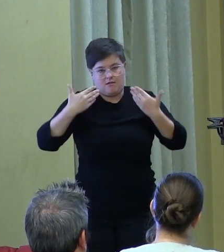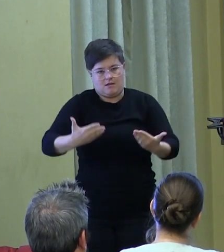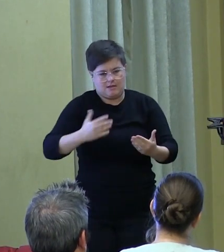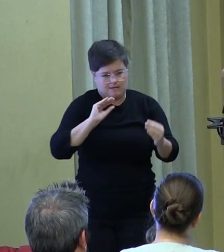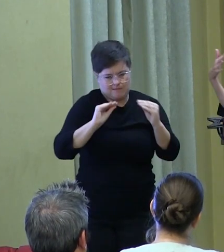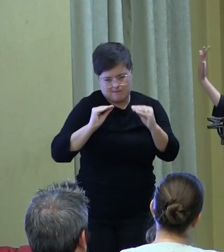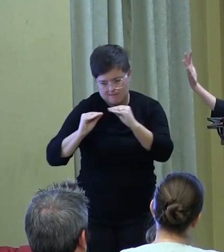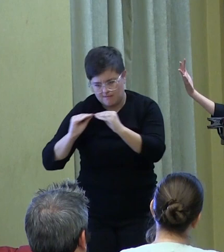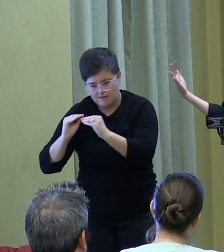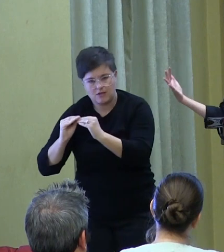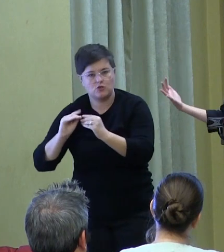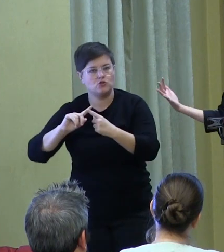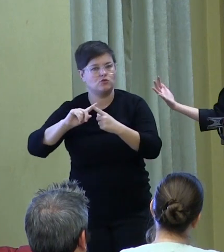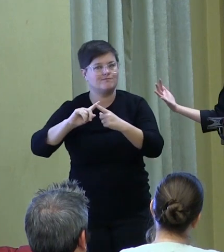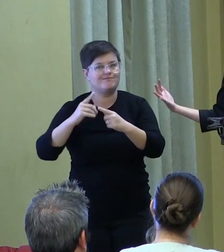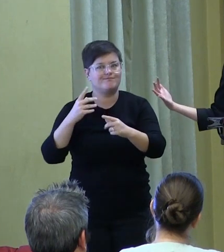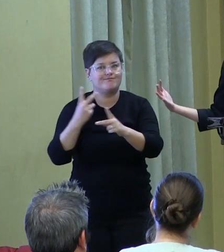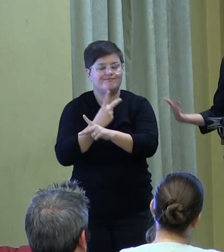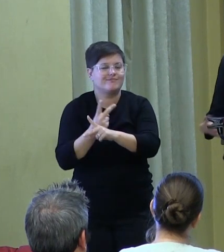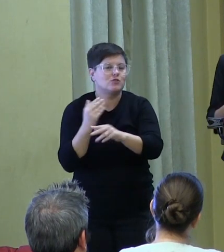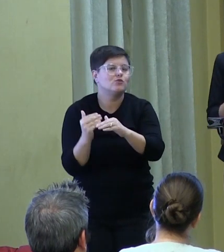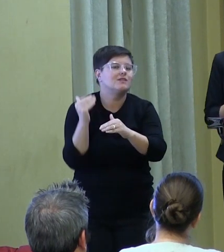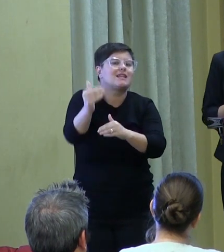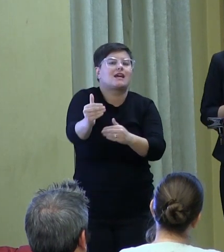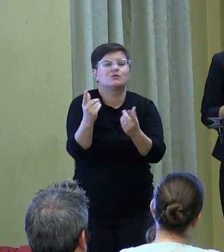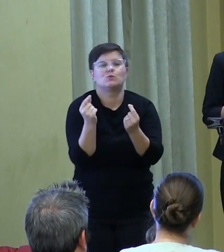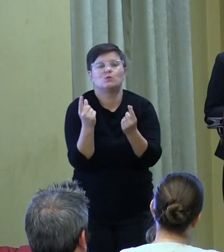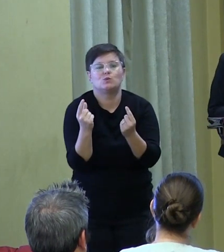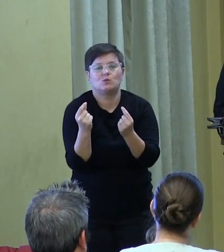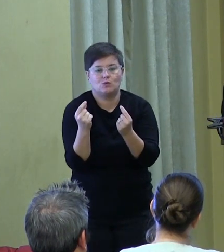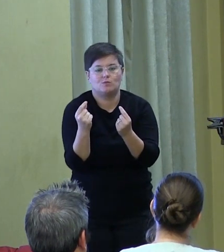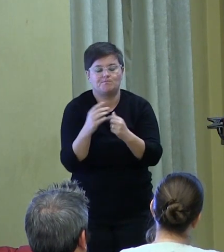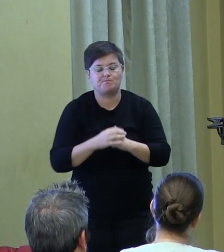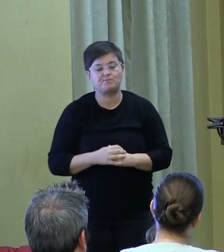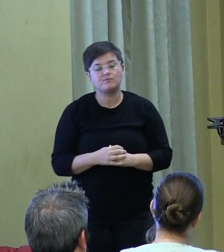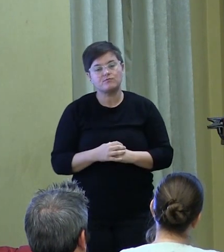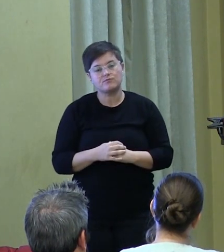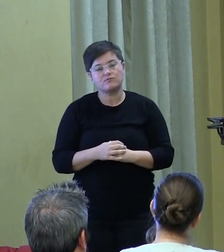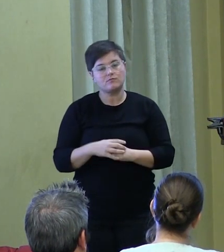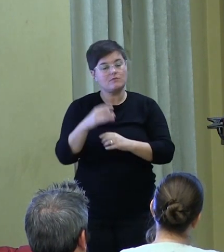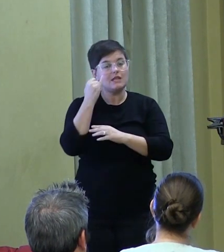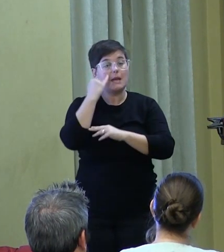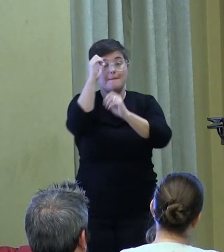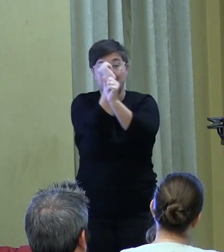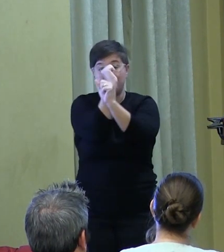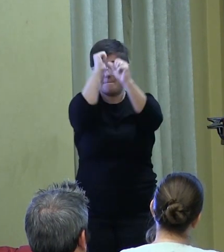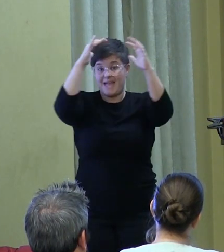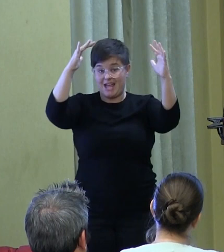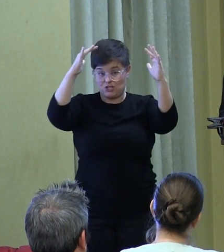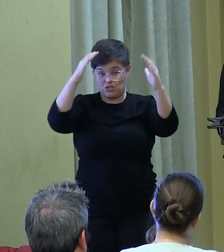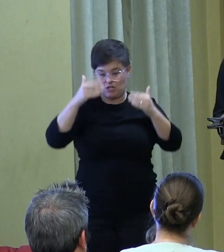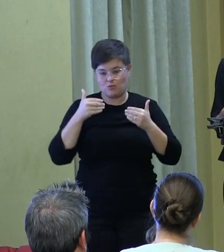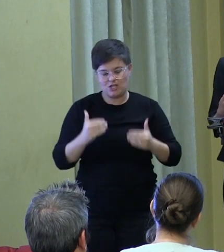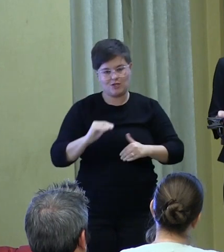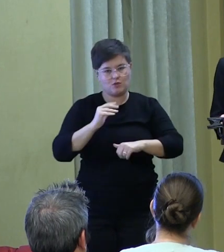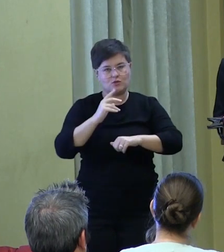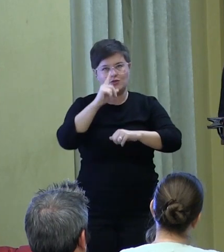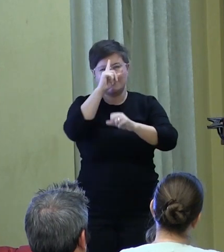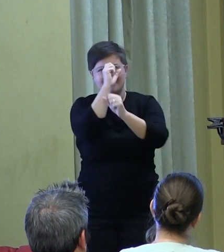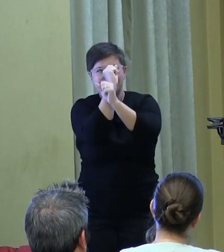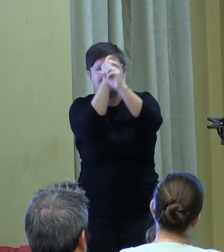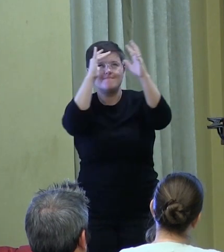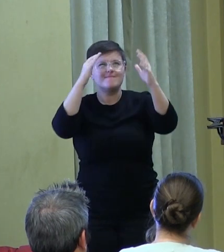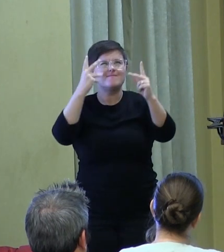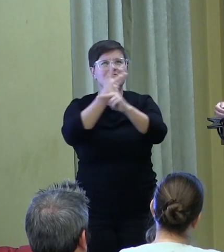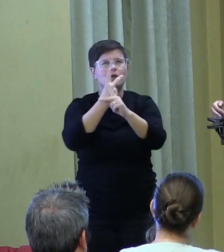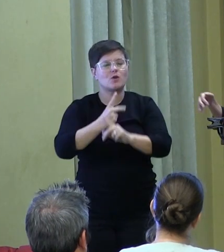conditions, to figure out what's next. So, we use our imagination to construct those creative